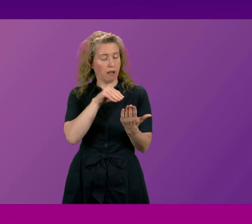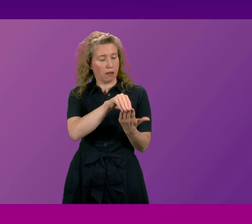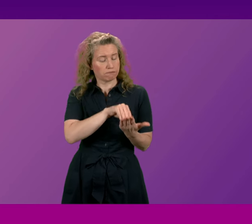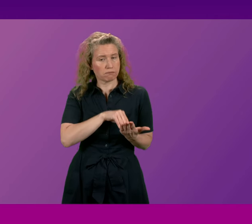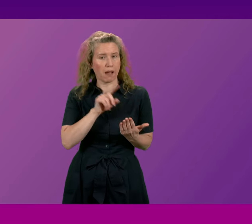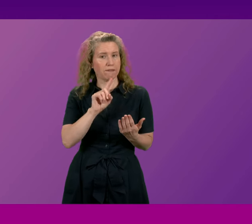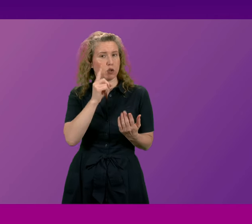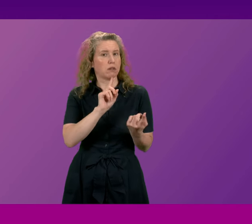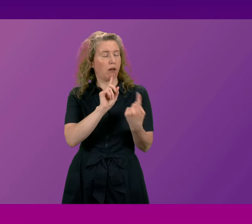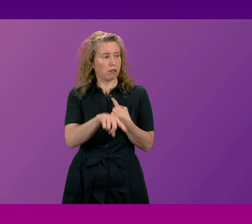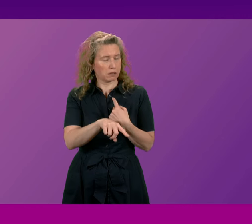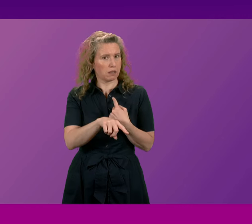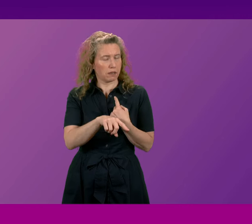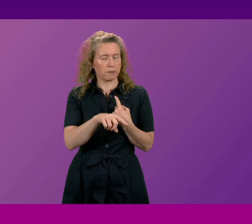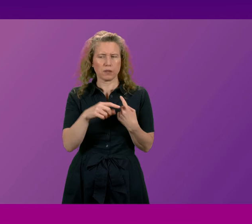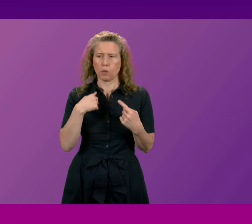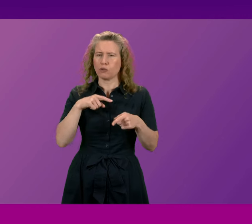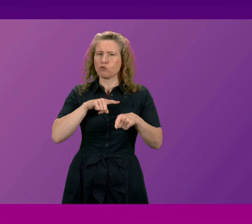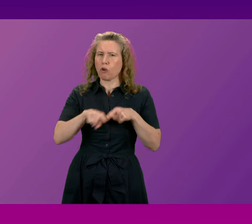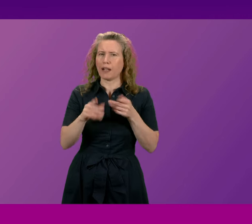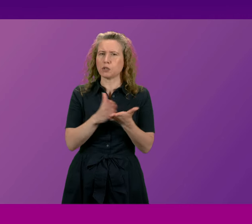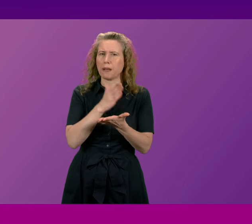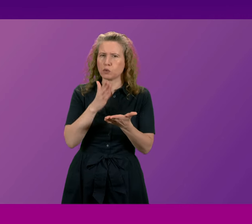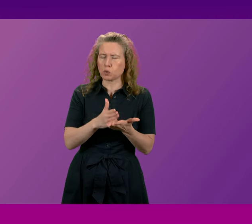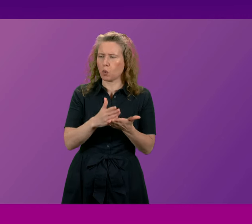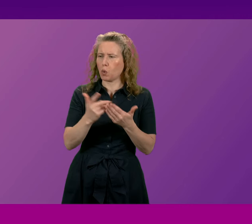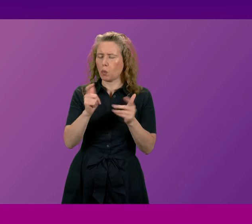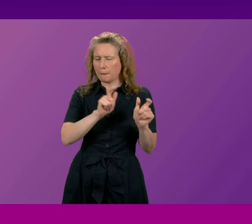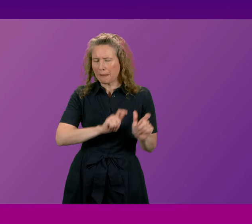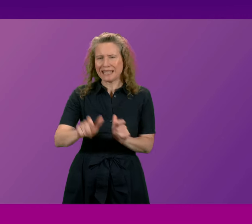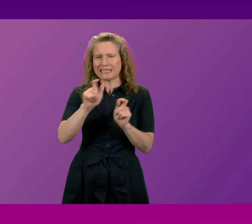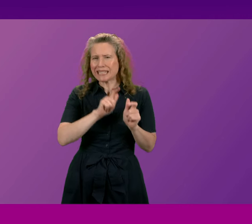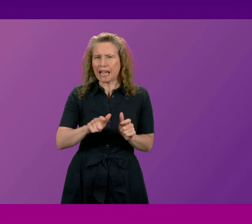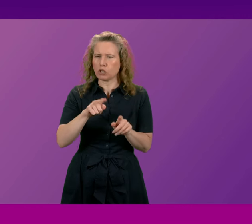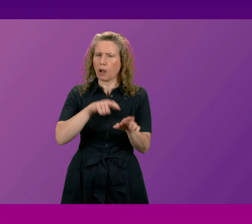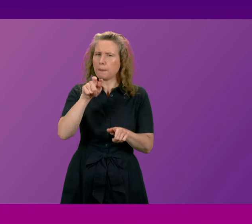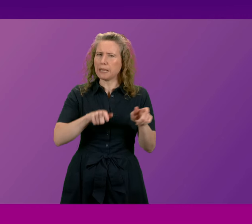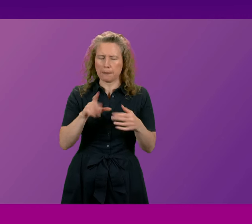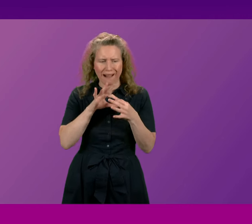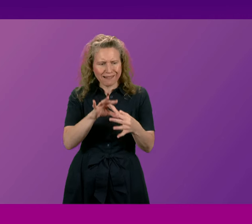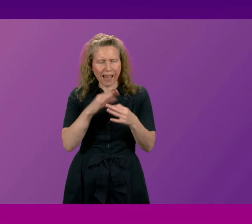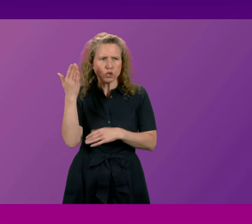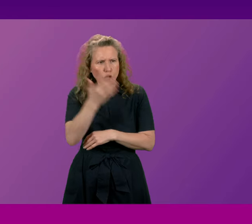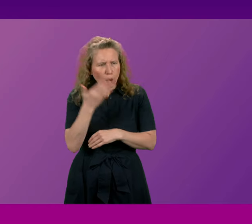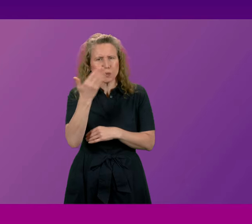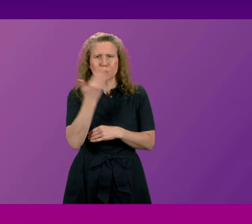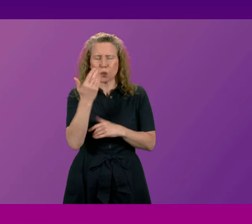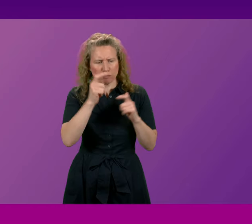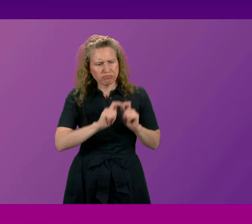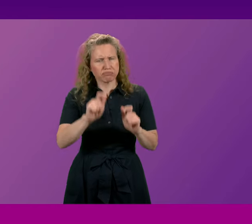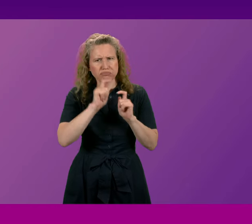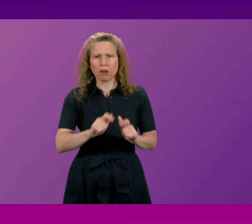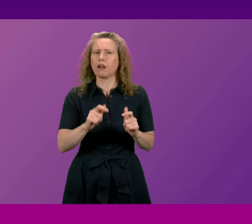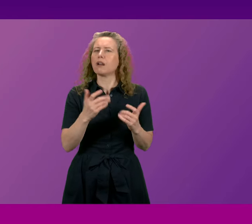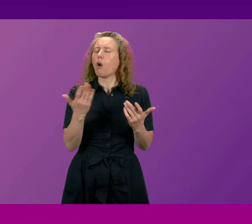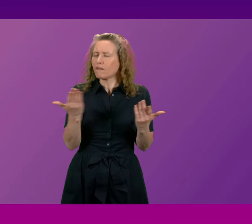original answer where we will be trying to ensure that we maintain young people's engagement in education in all circumstances now obviously